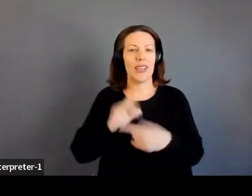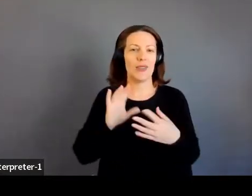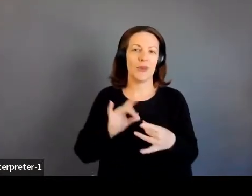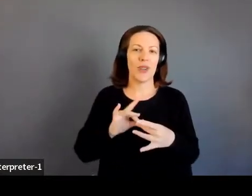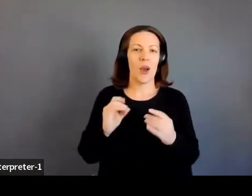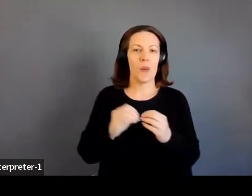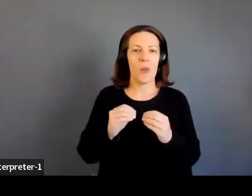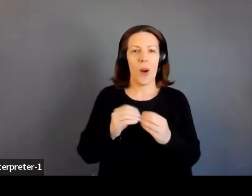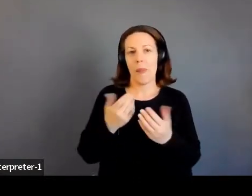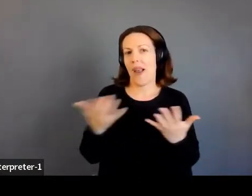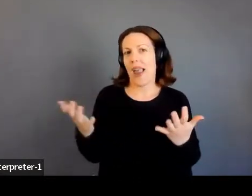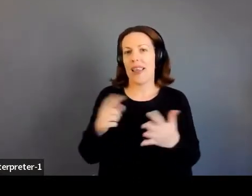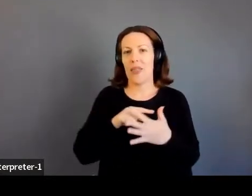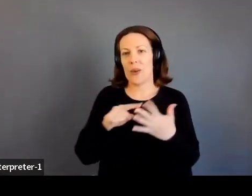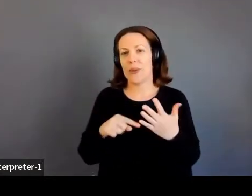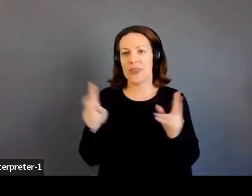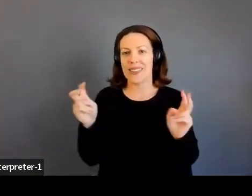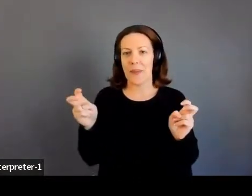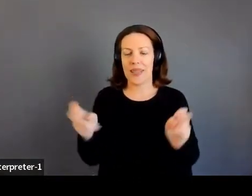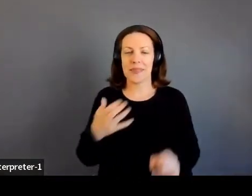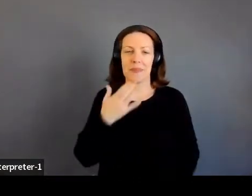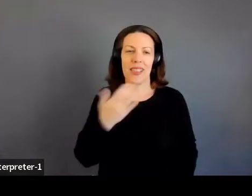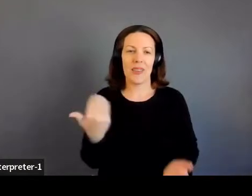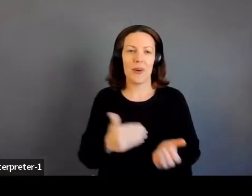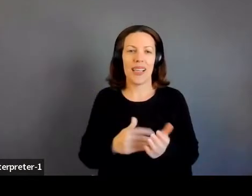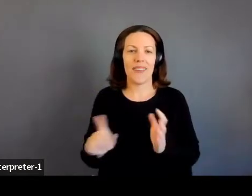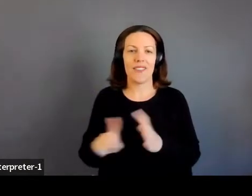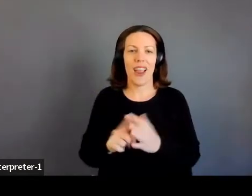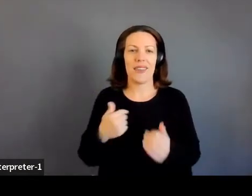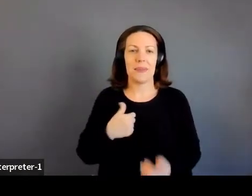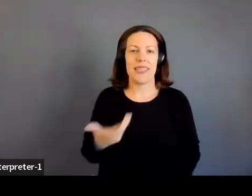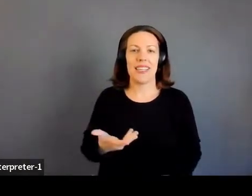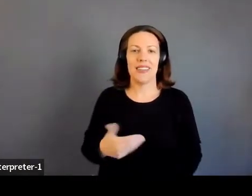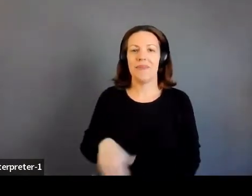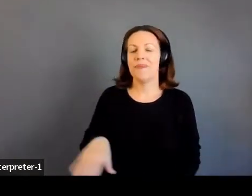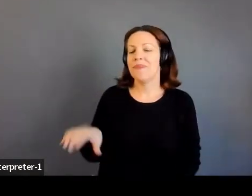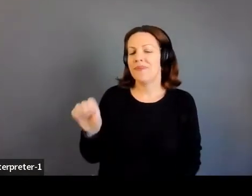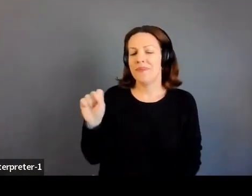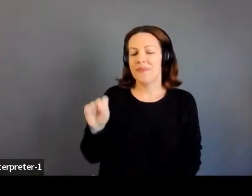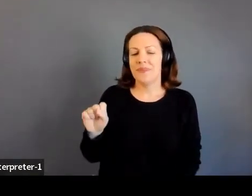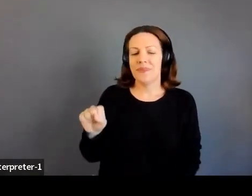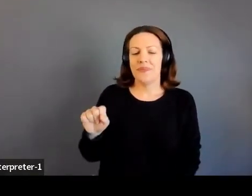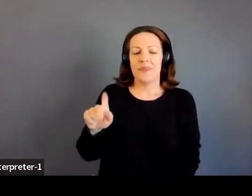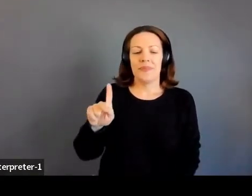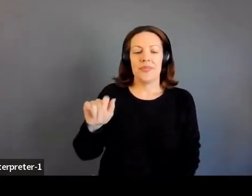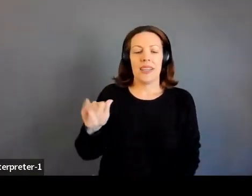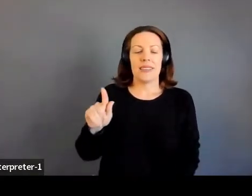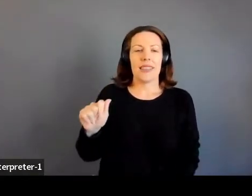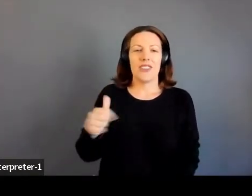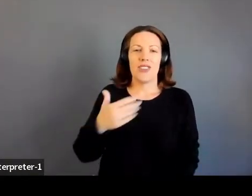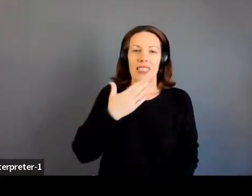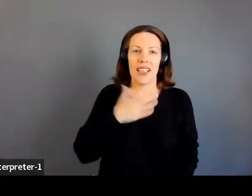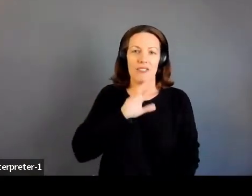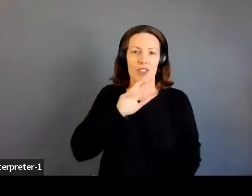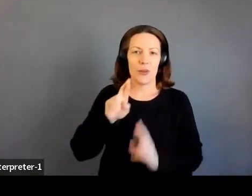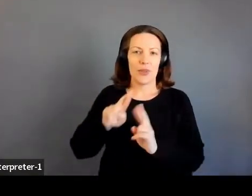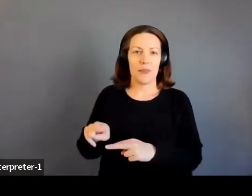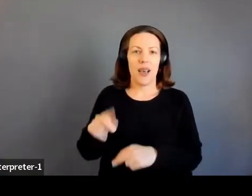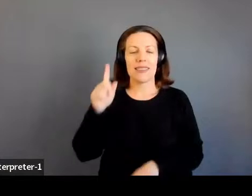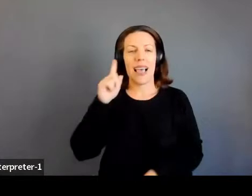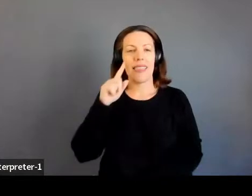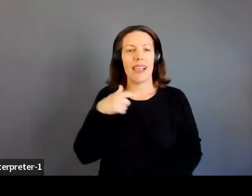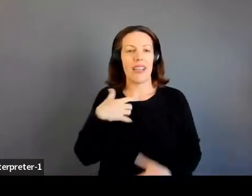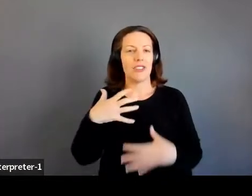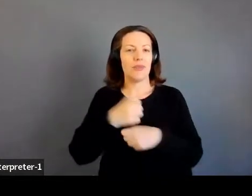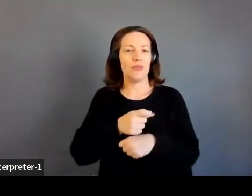any of those topics. But thank you again for having me. Absolutely. And thank you for that response. I think I just captured what